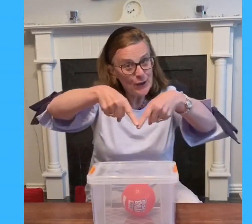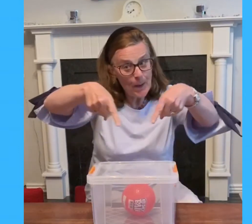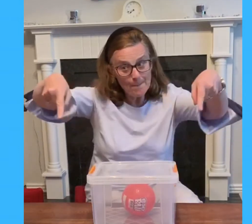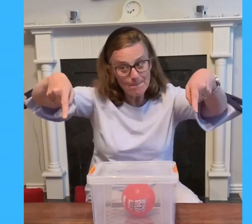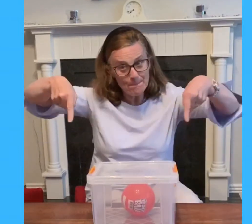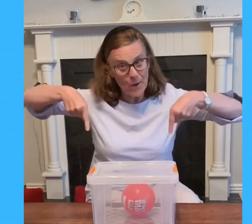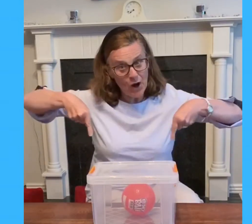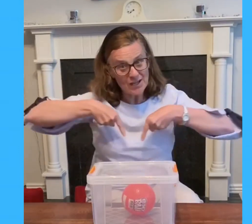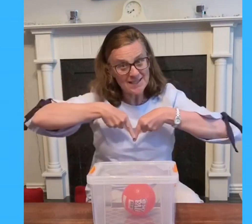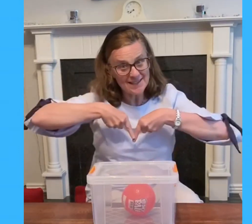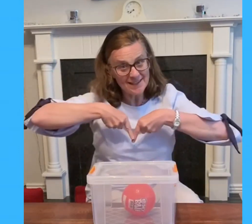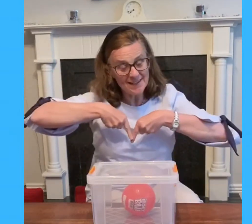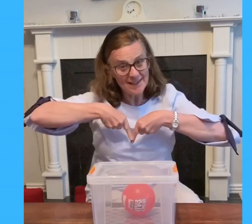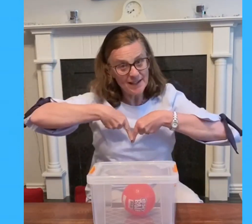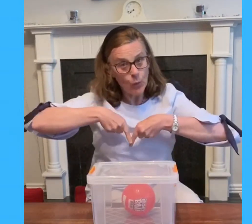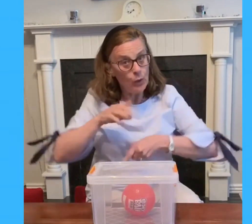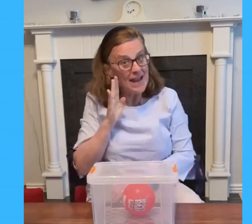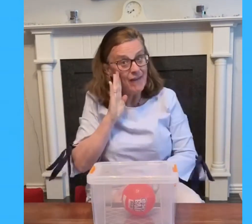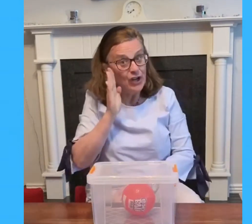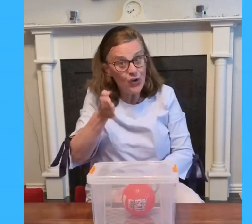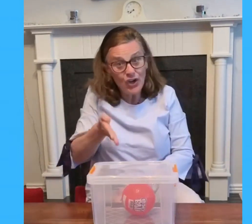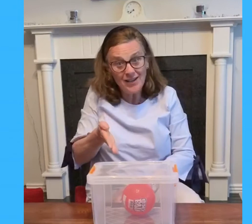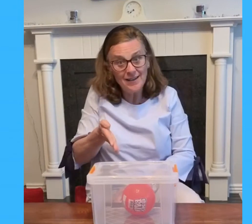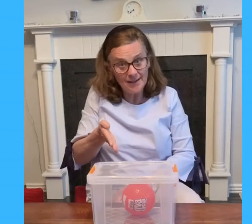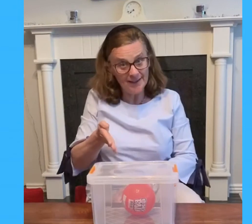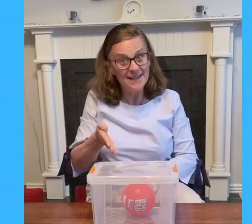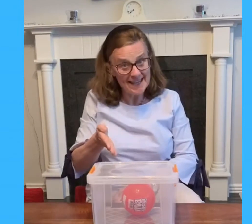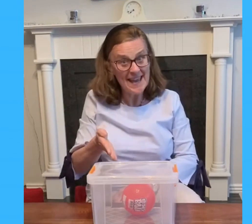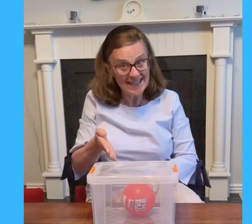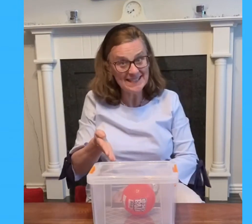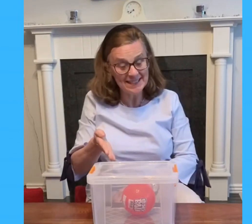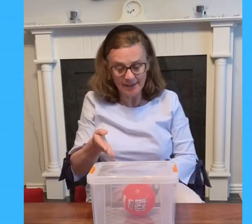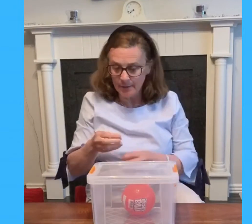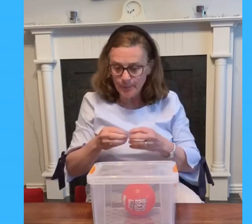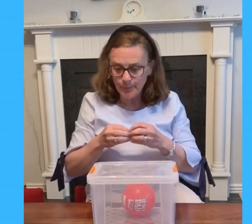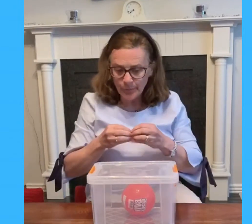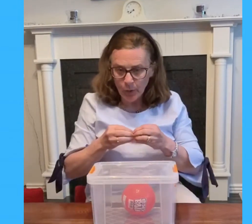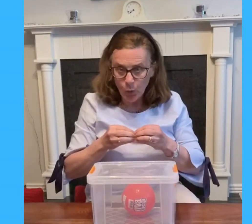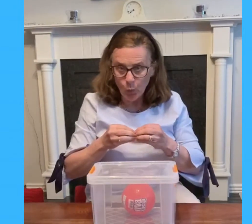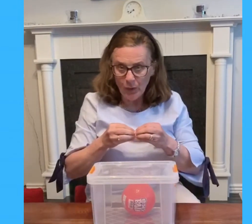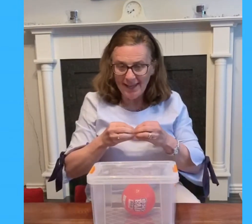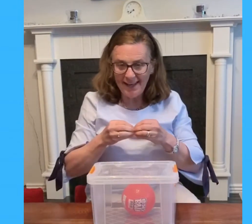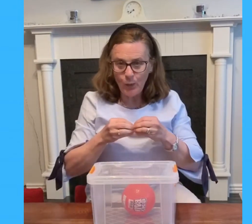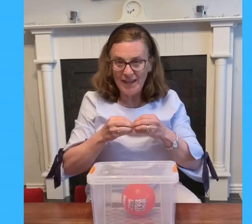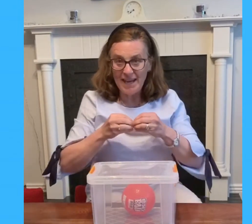box will we have a look yes will we